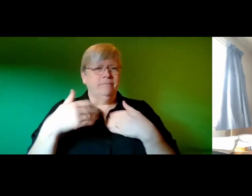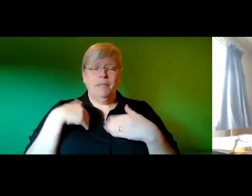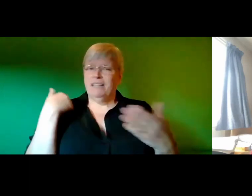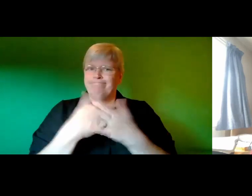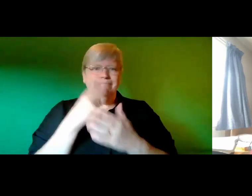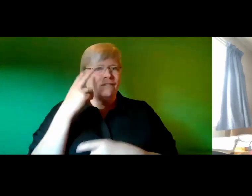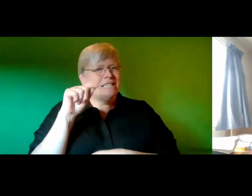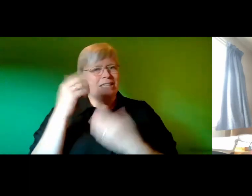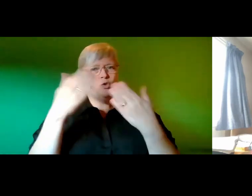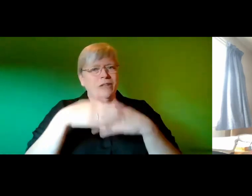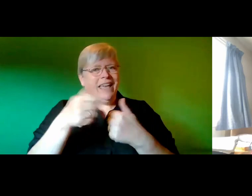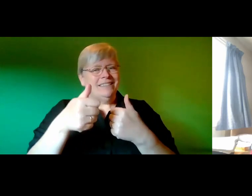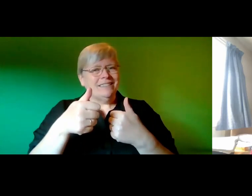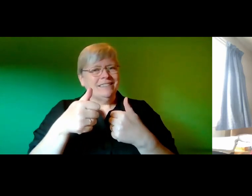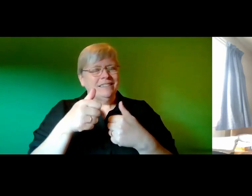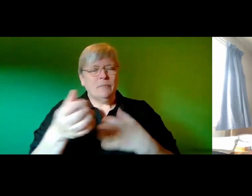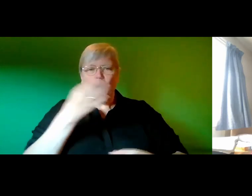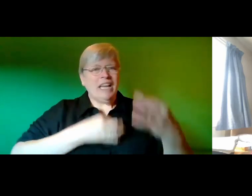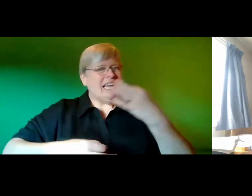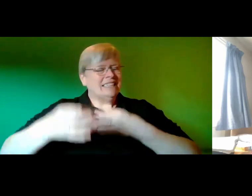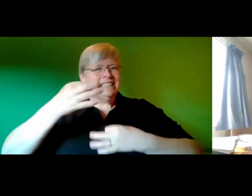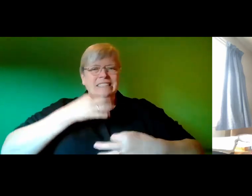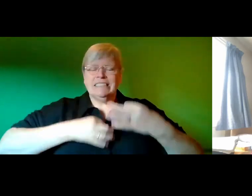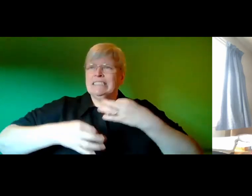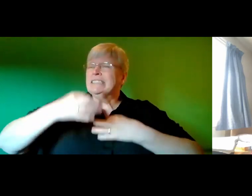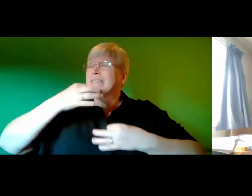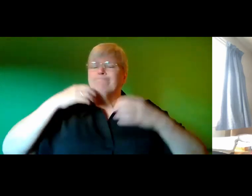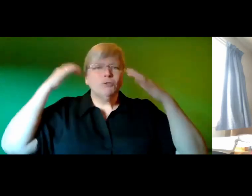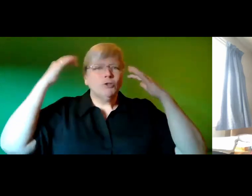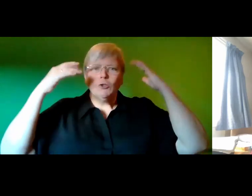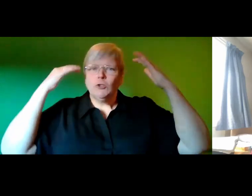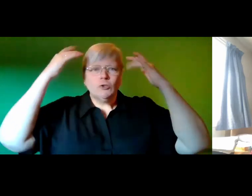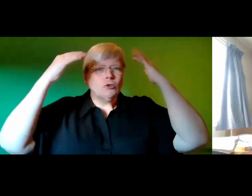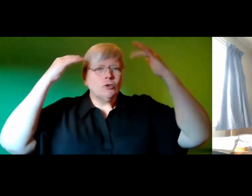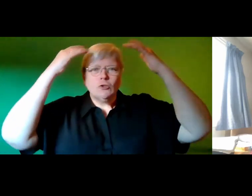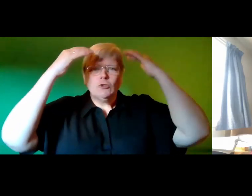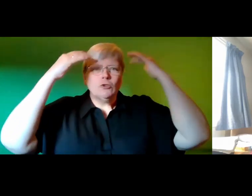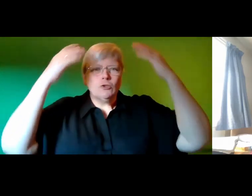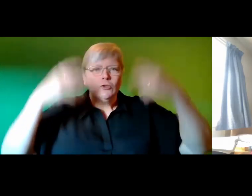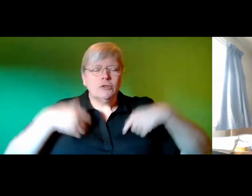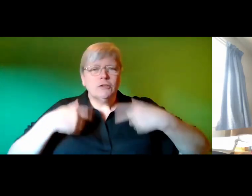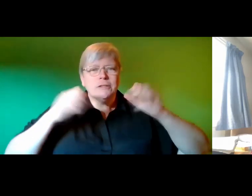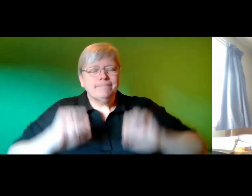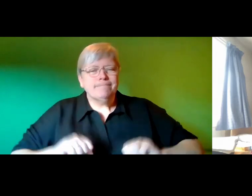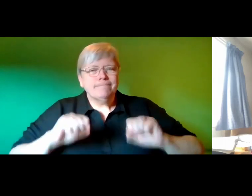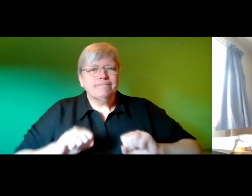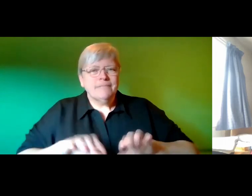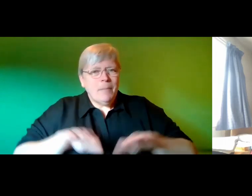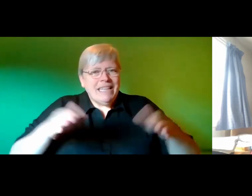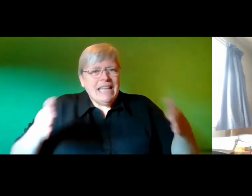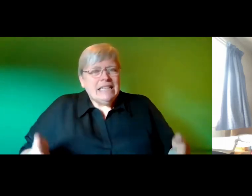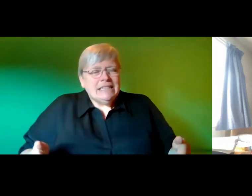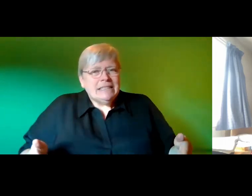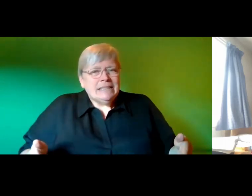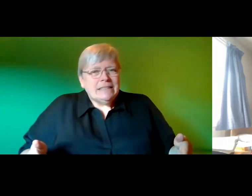tonight these questions keep chasing each other in my head as I sit at my long white study desk the